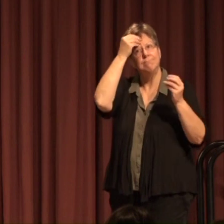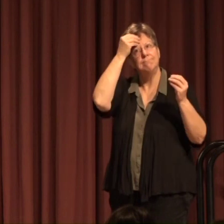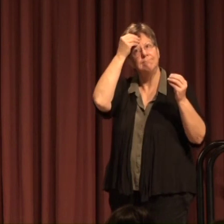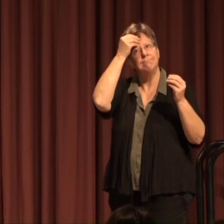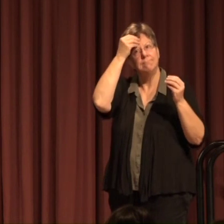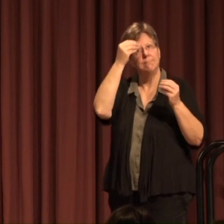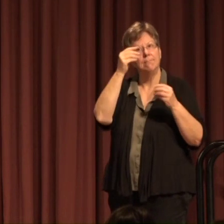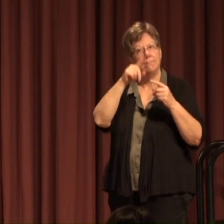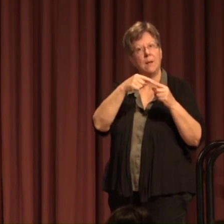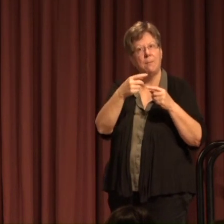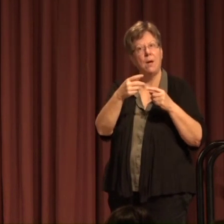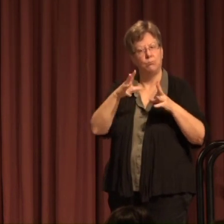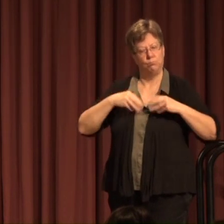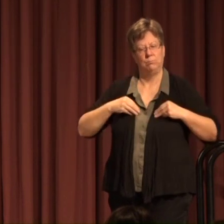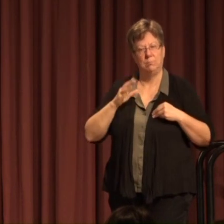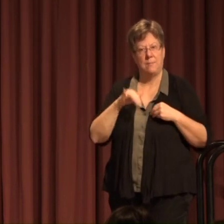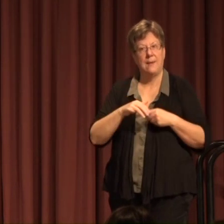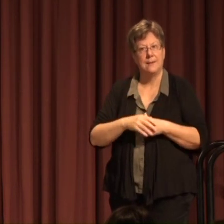thought